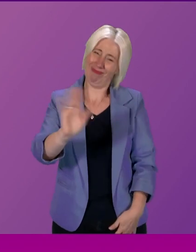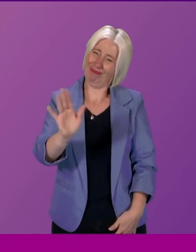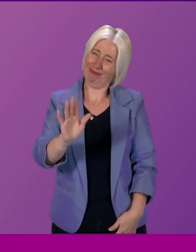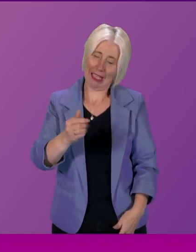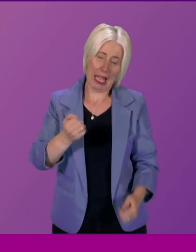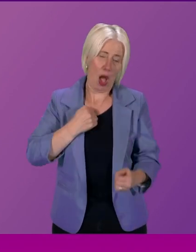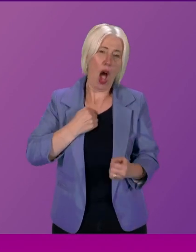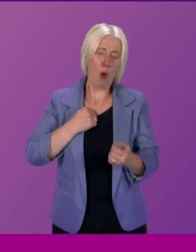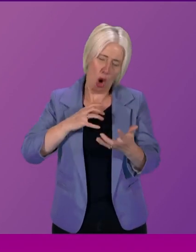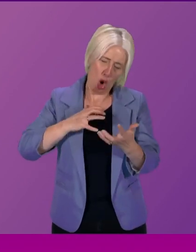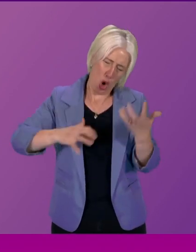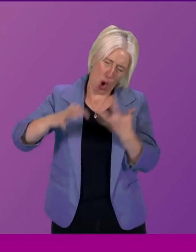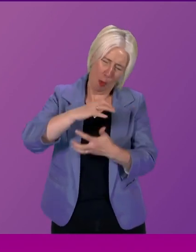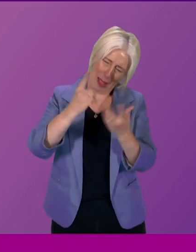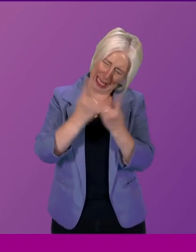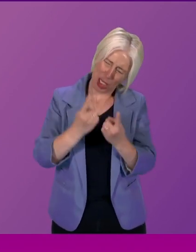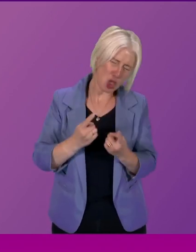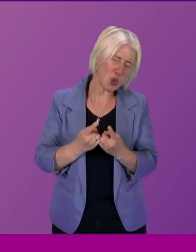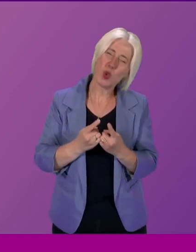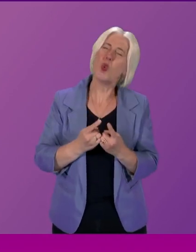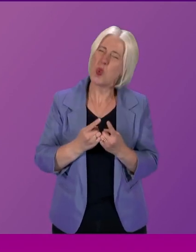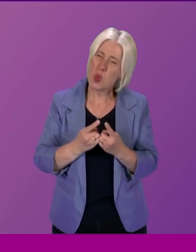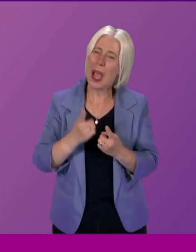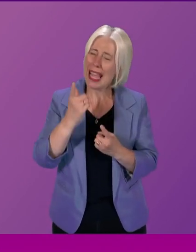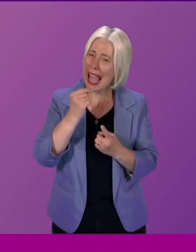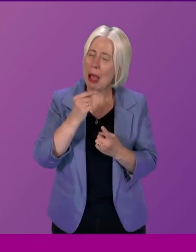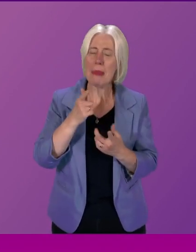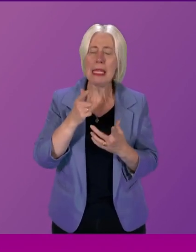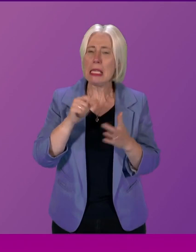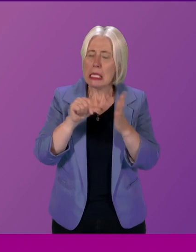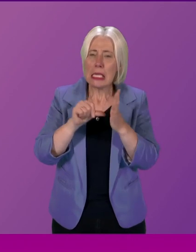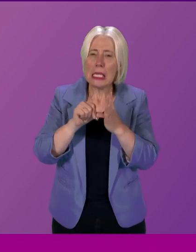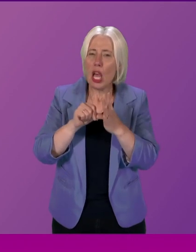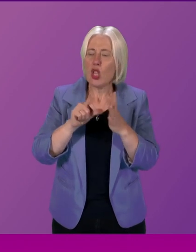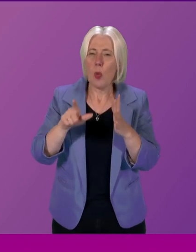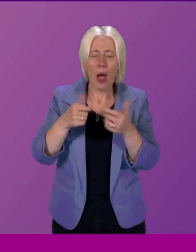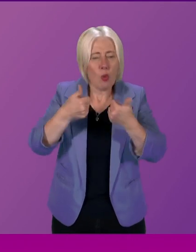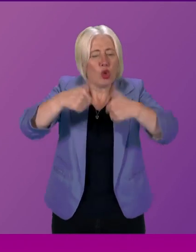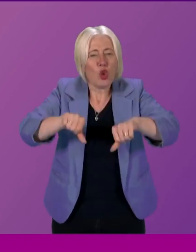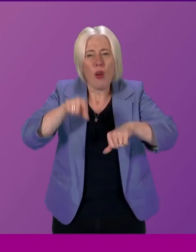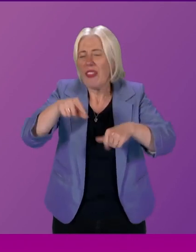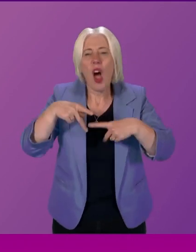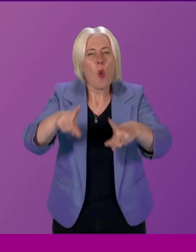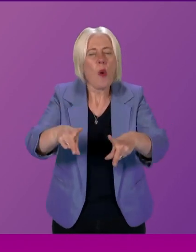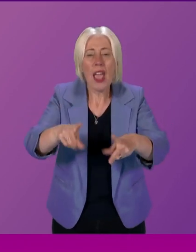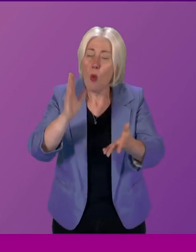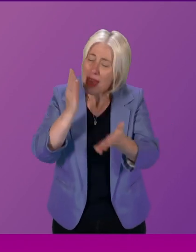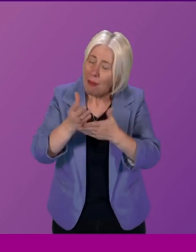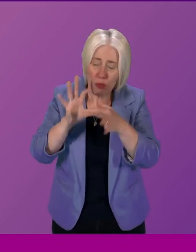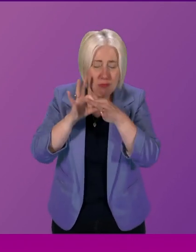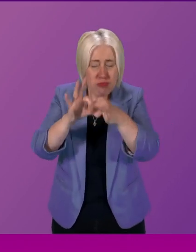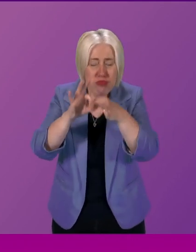often seeking to address are not best solved with that approach properly engaging with the communities that we serve